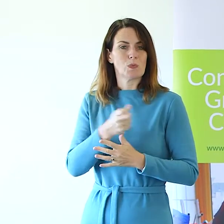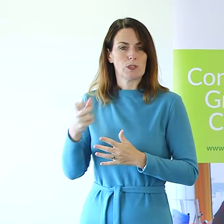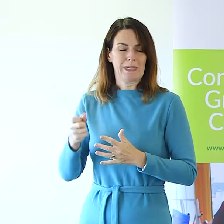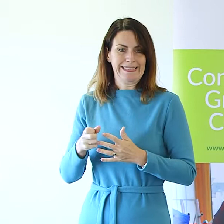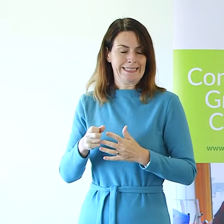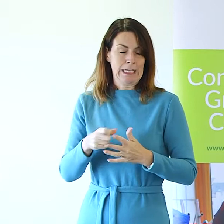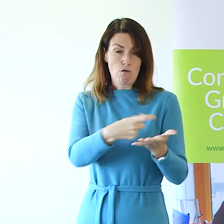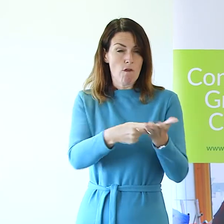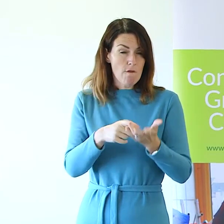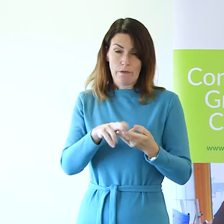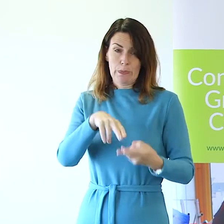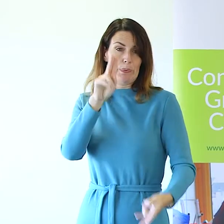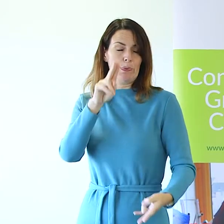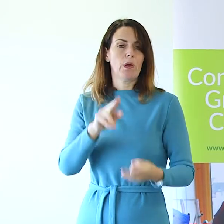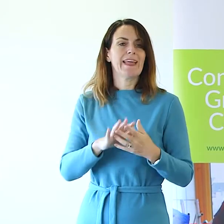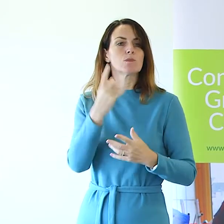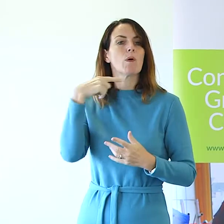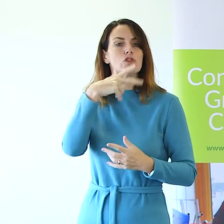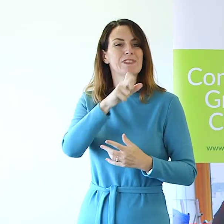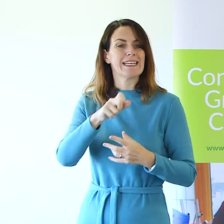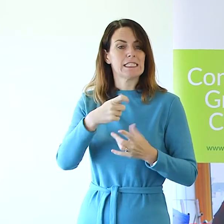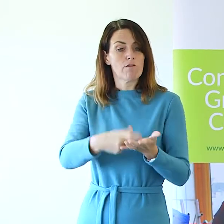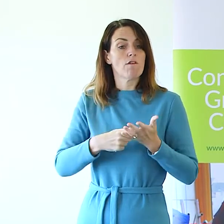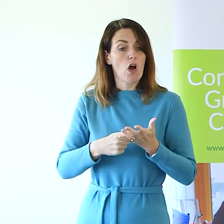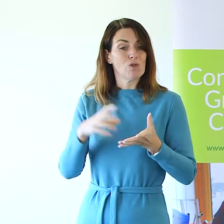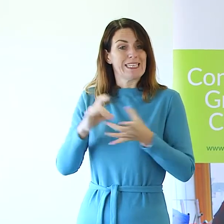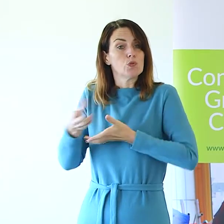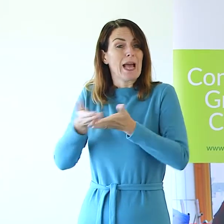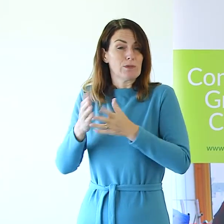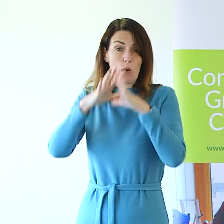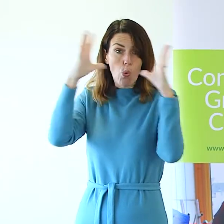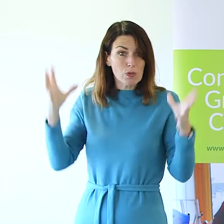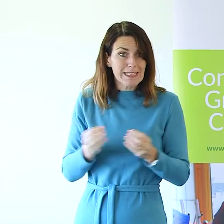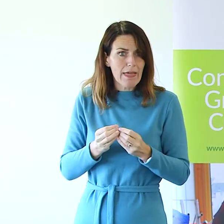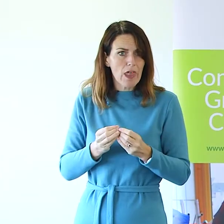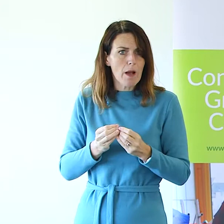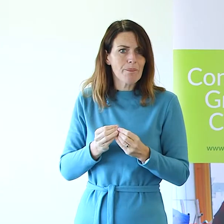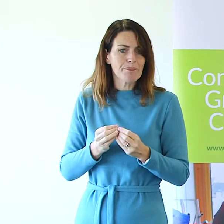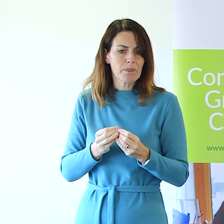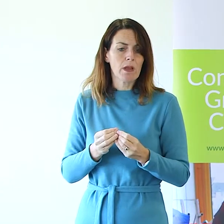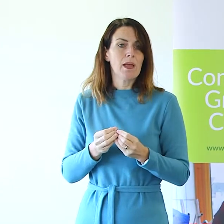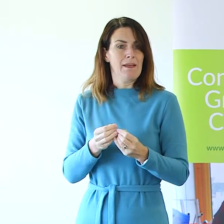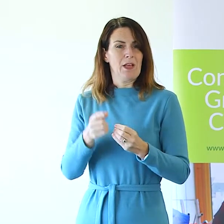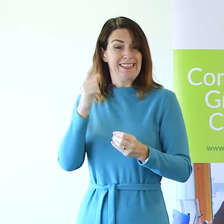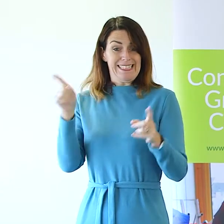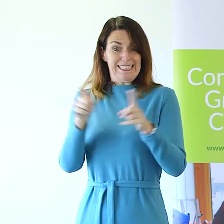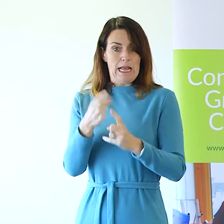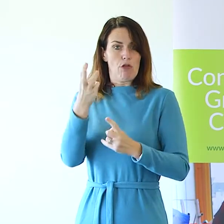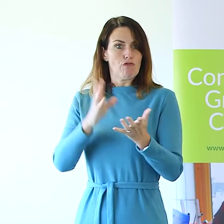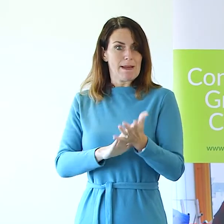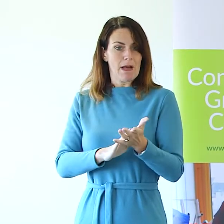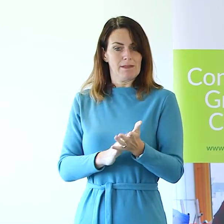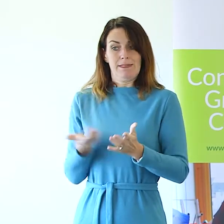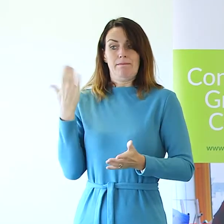With 180 referrals for counselling, this is compared to 86 referrals for counselling over the same three-month period